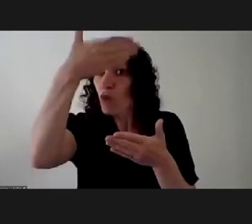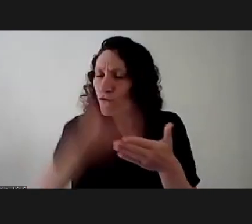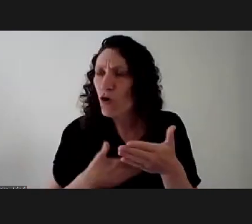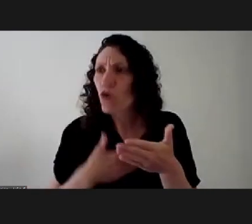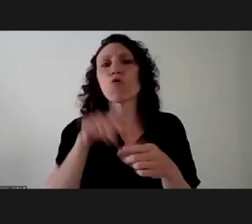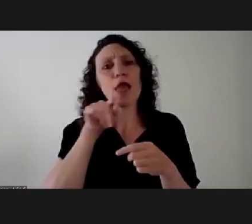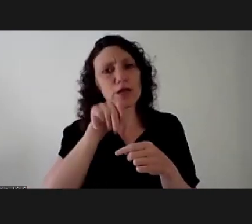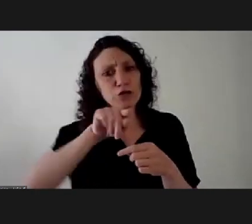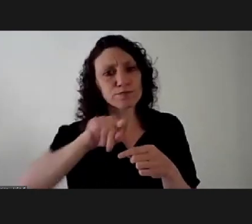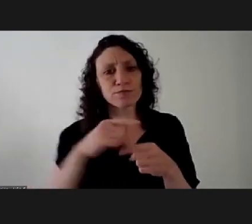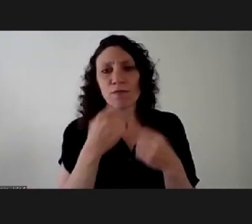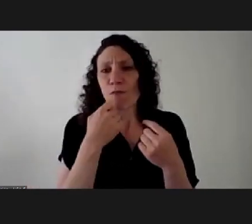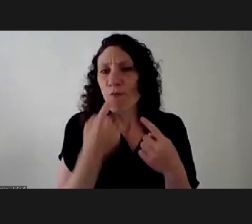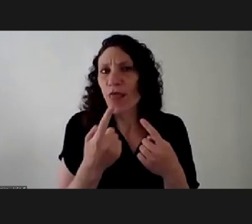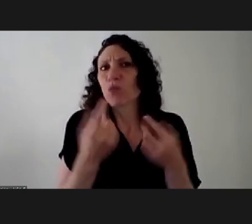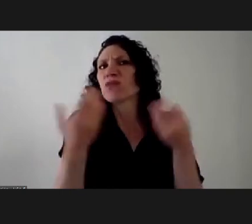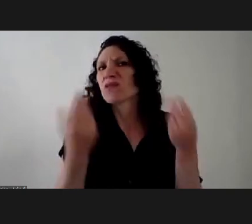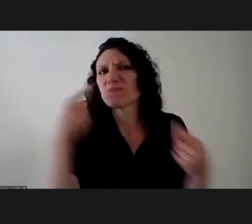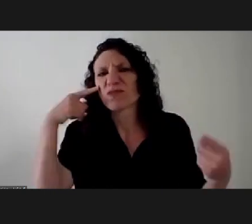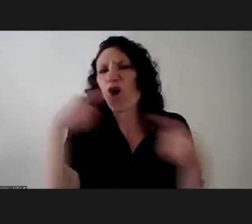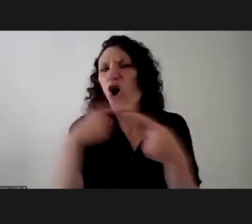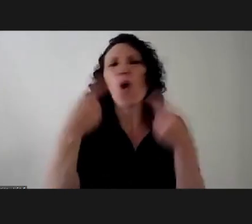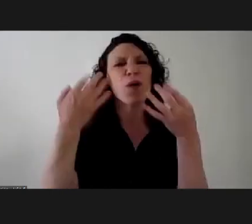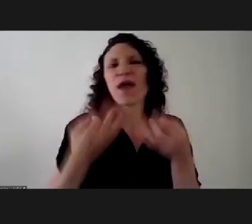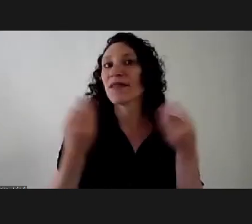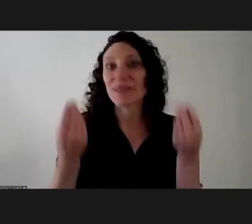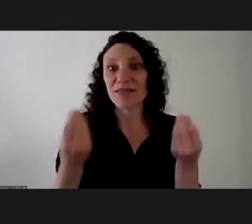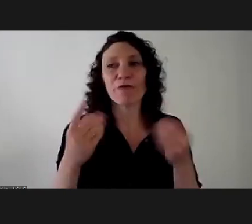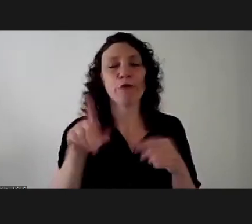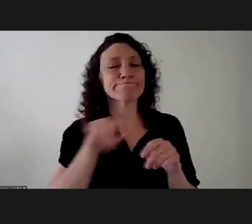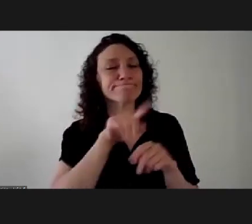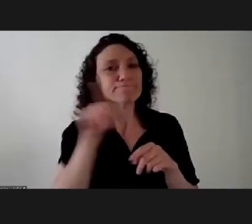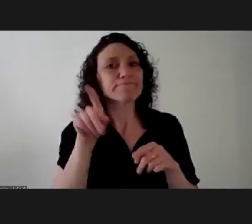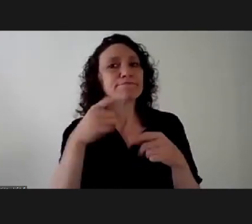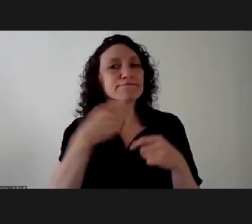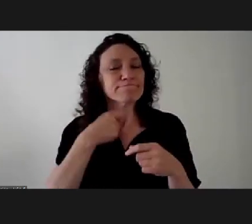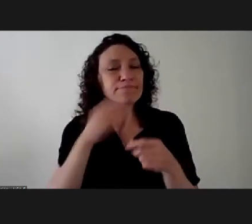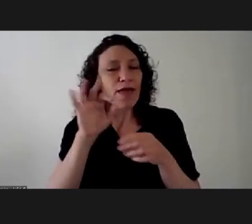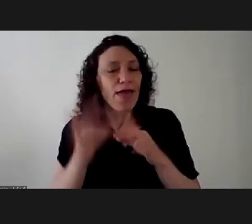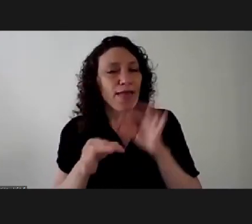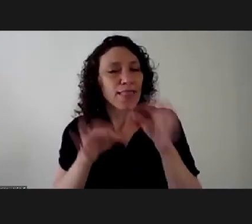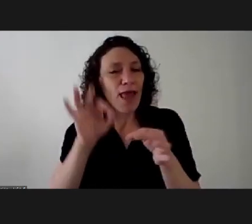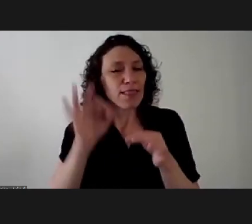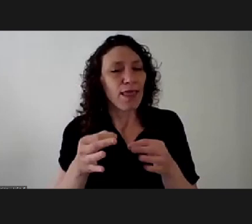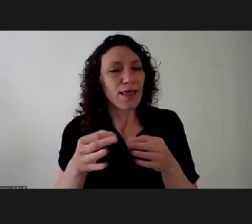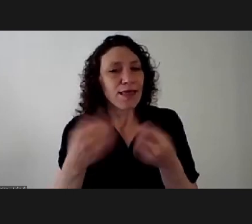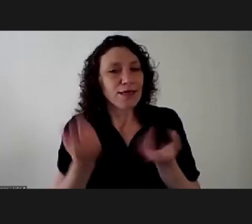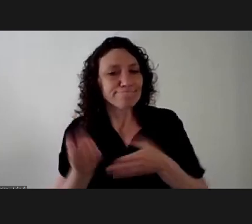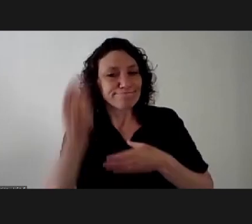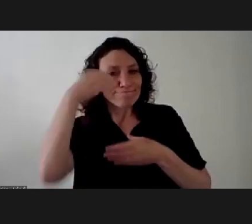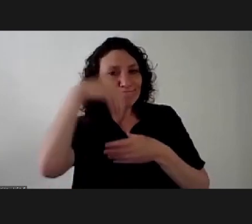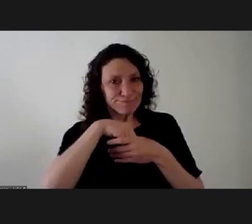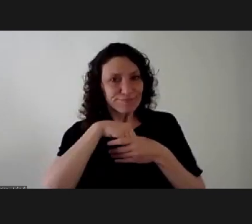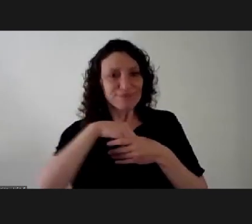where uh there were many issues mentioned for example acquiring tools to deal with and deconstruct